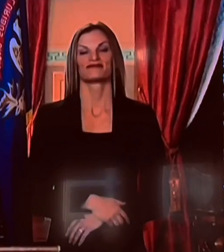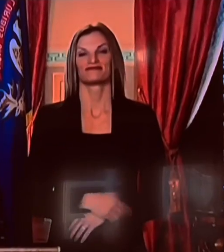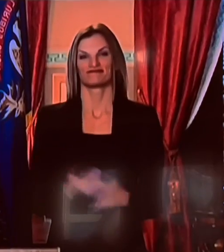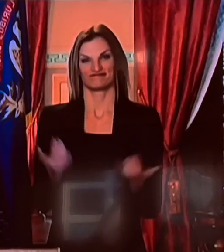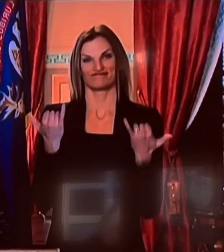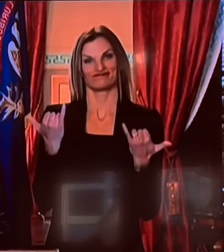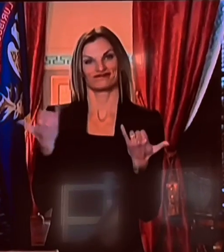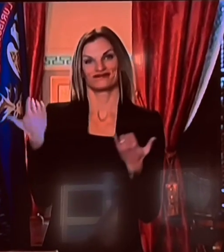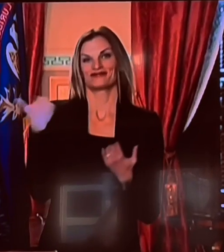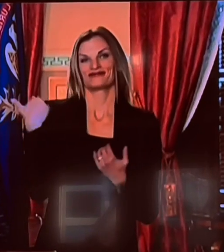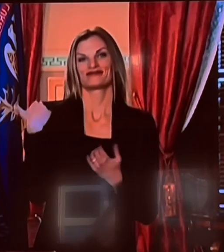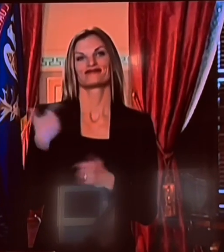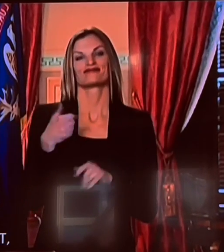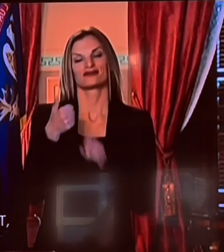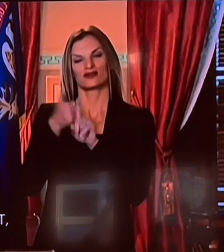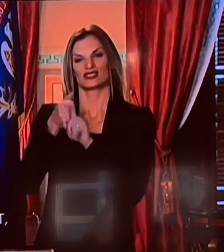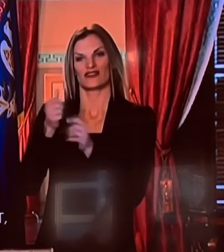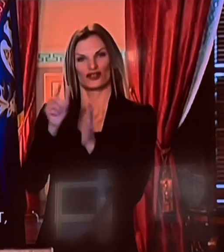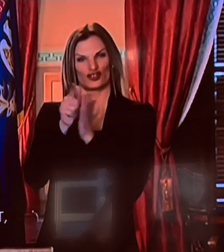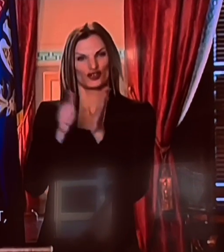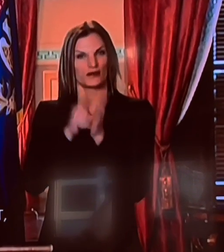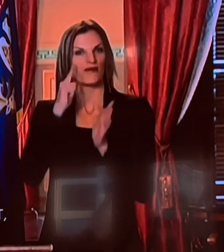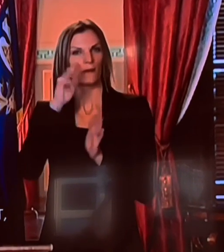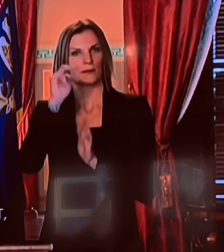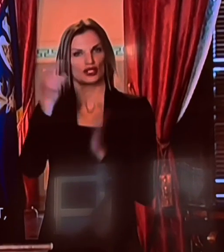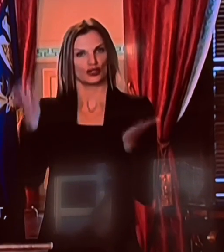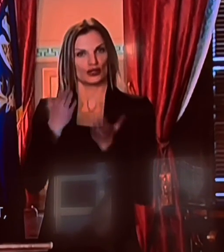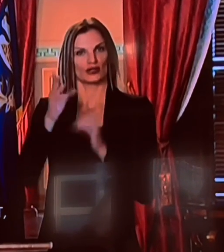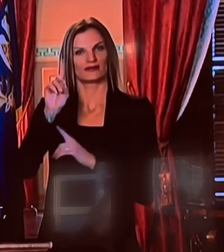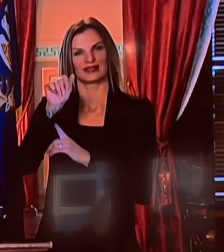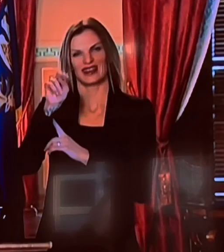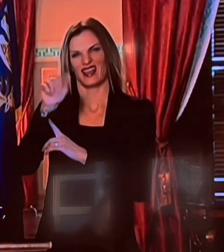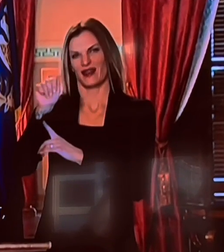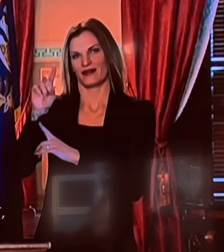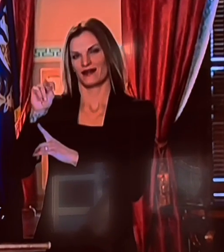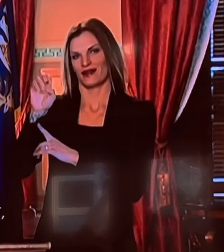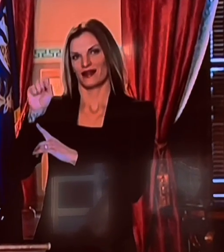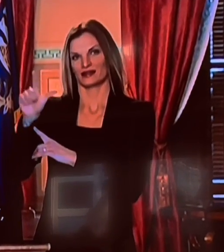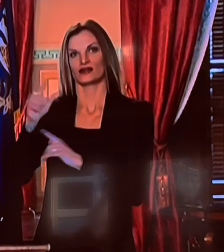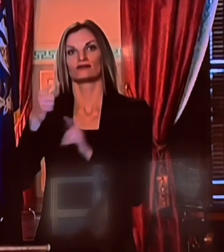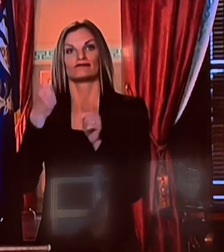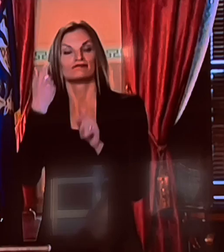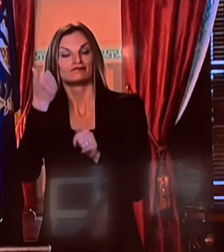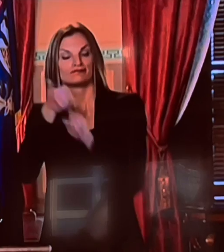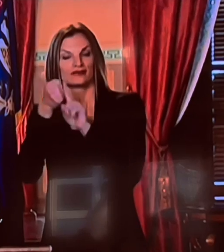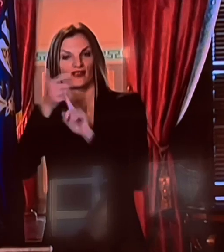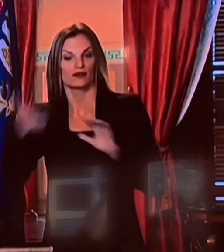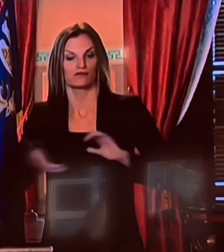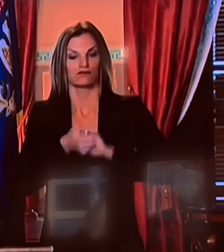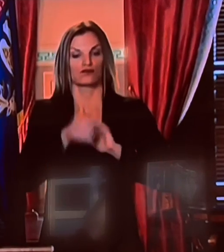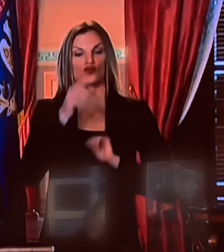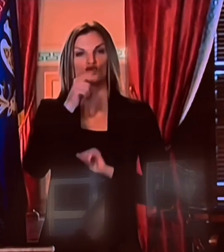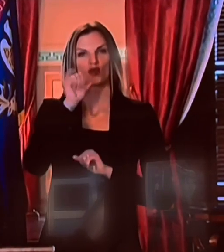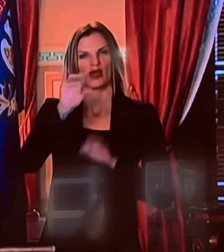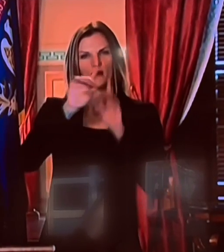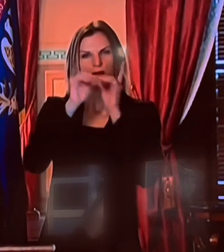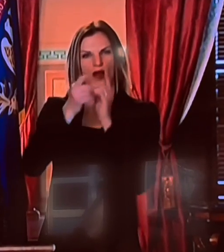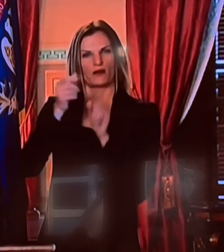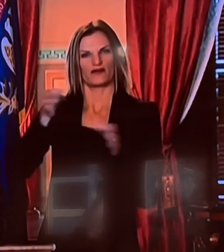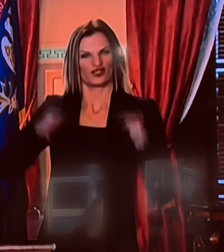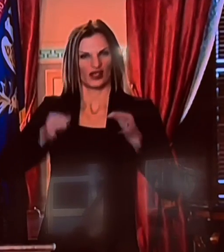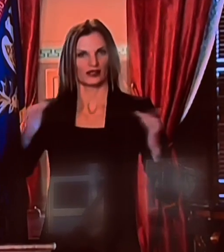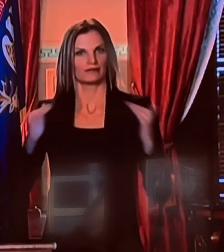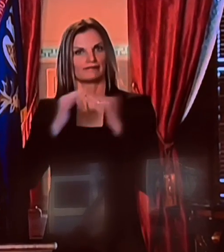Earlier today, Attorney General Dana Nessel was joined by officials from the Department of Justice and the FBI to announce state